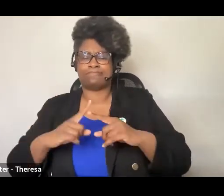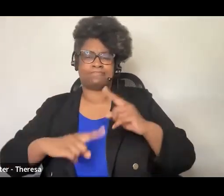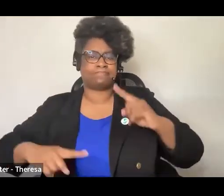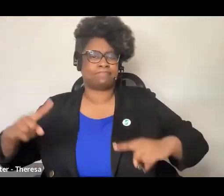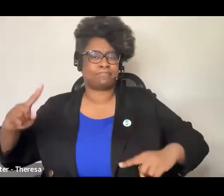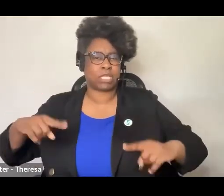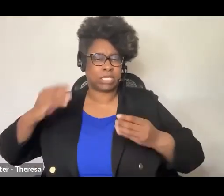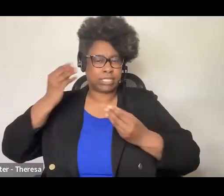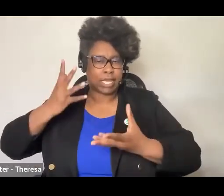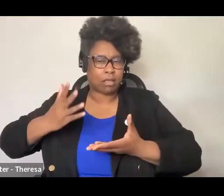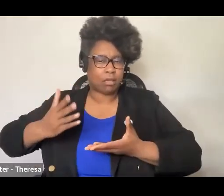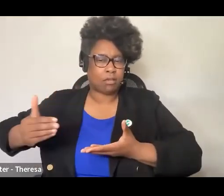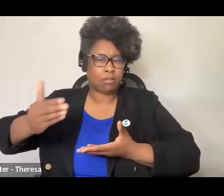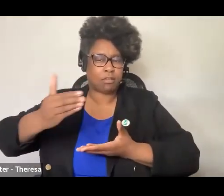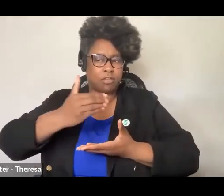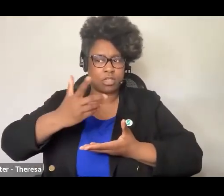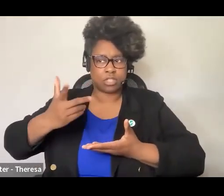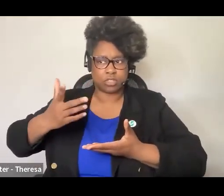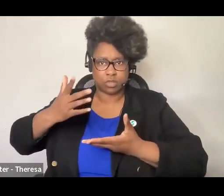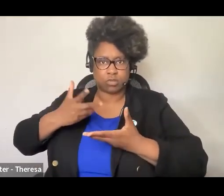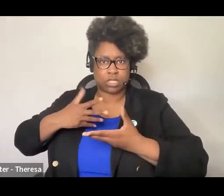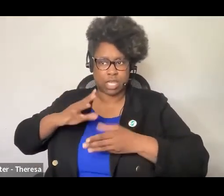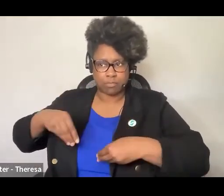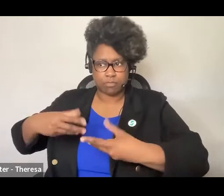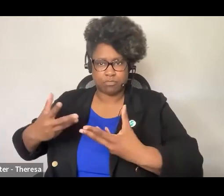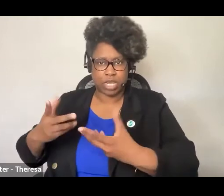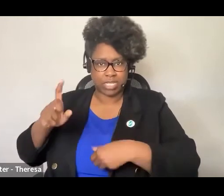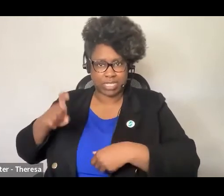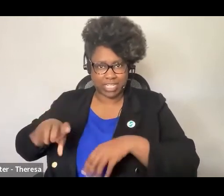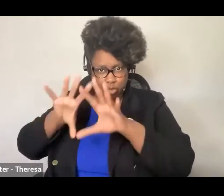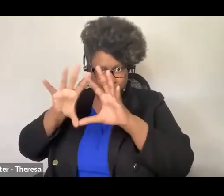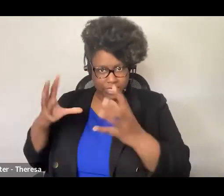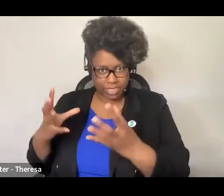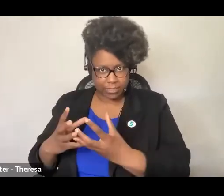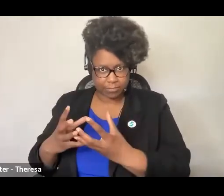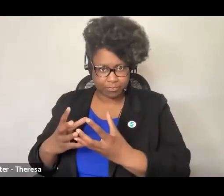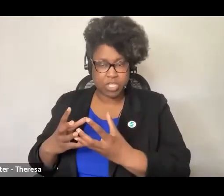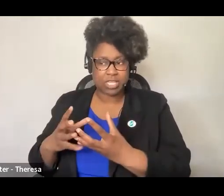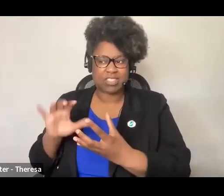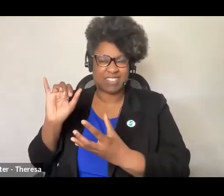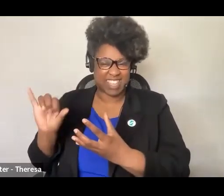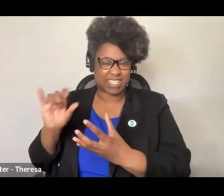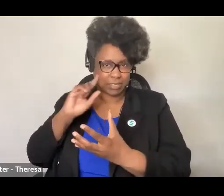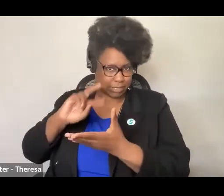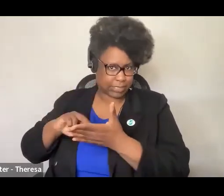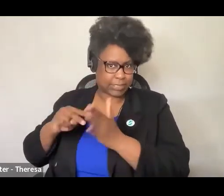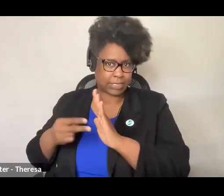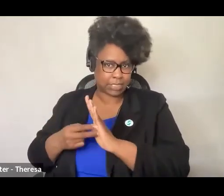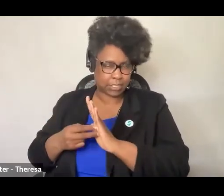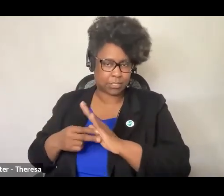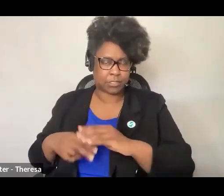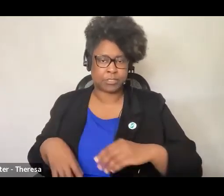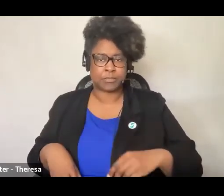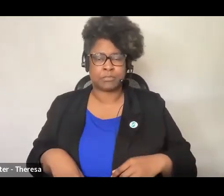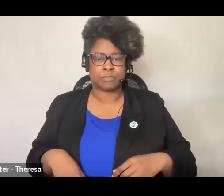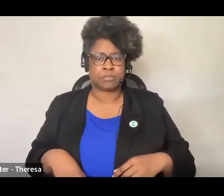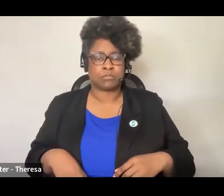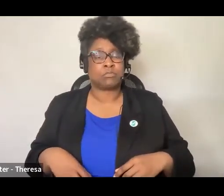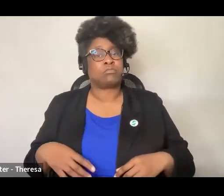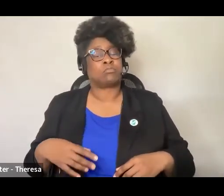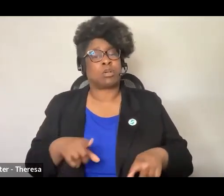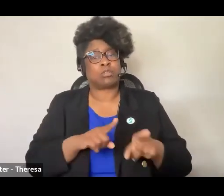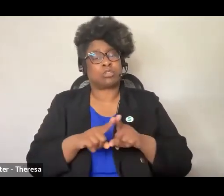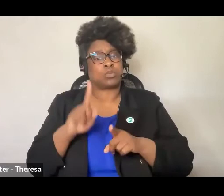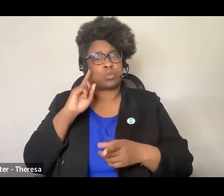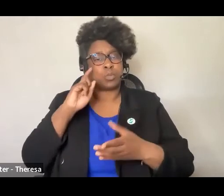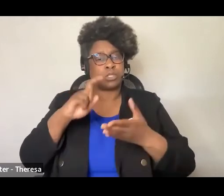needs holistically. In other words, we observed data-informed decision-making as intended. At the same time, we also noticed how the use of